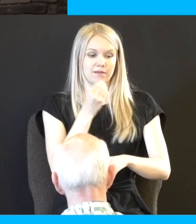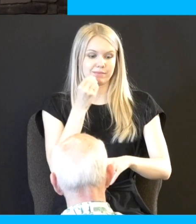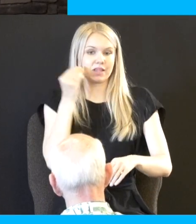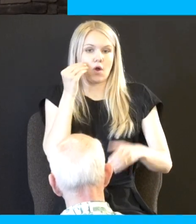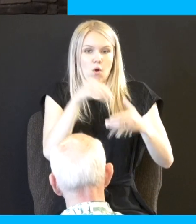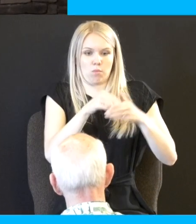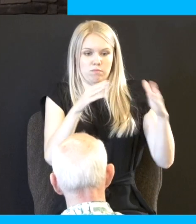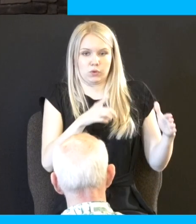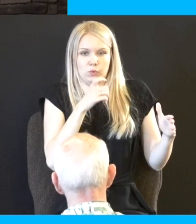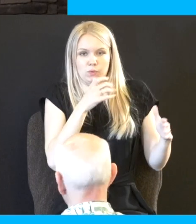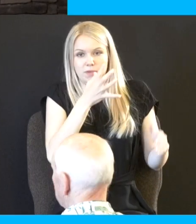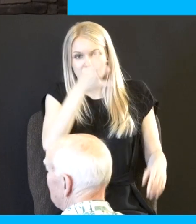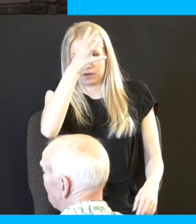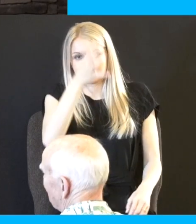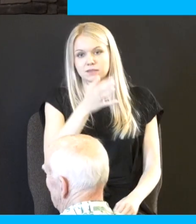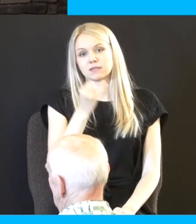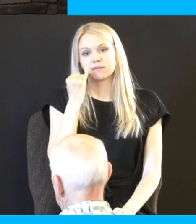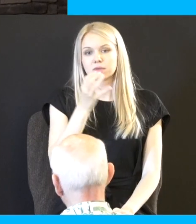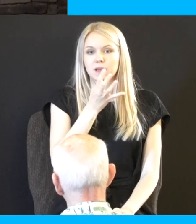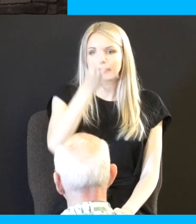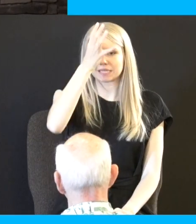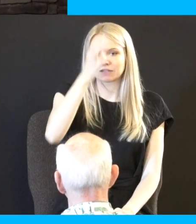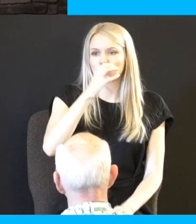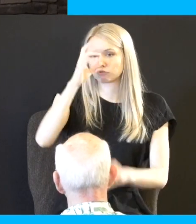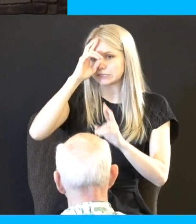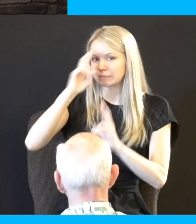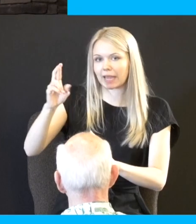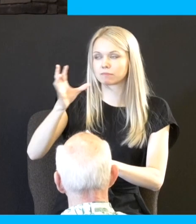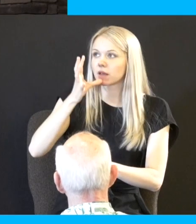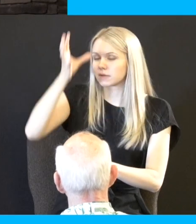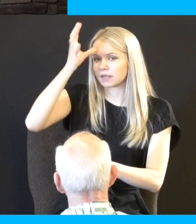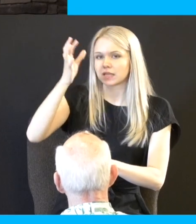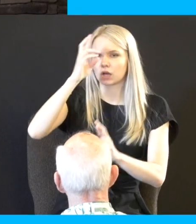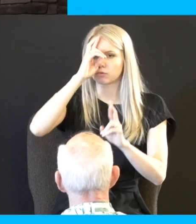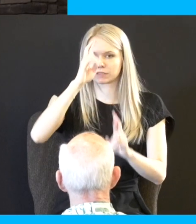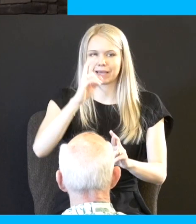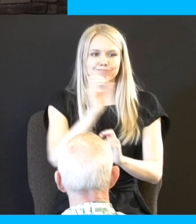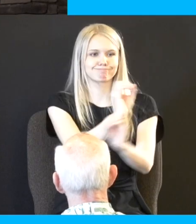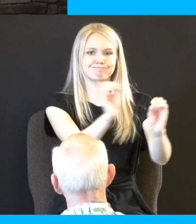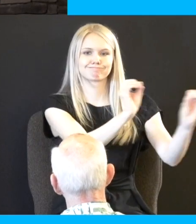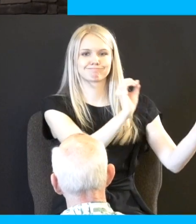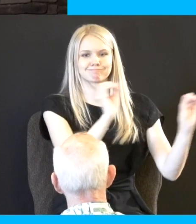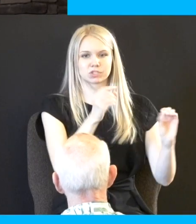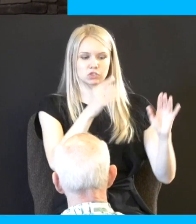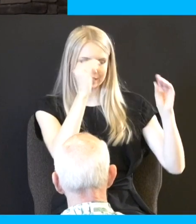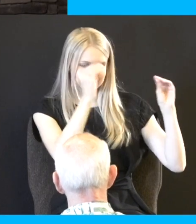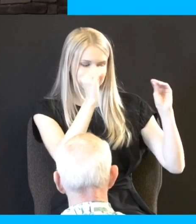and if the children don't learn to respect the parental authority they're not going to respect other authority either you're teaching them essentially two very important things